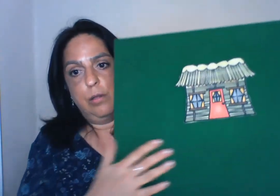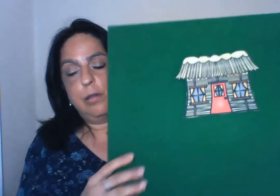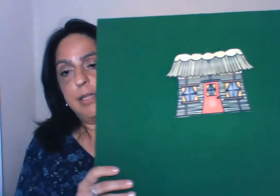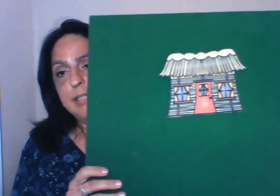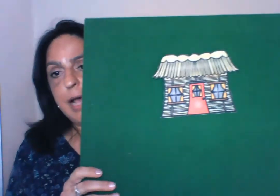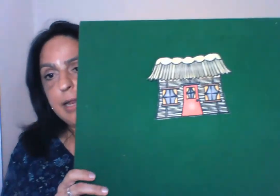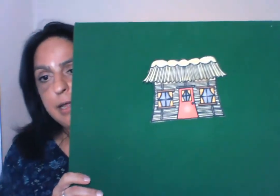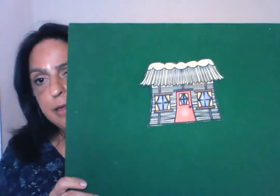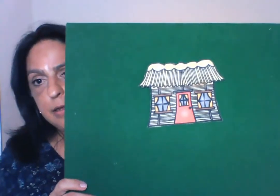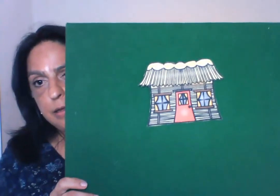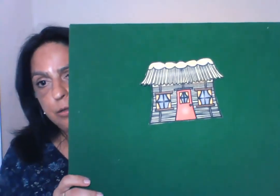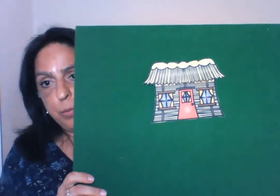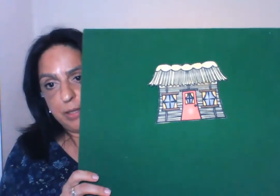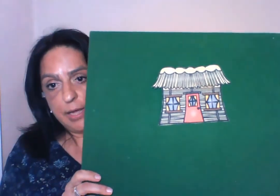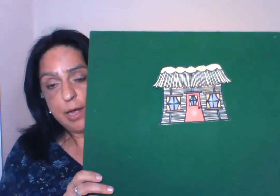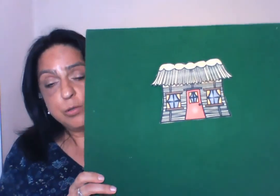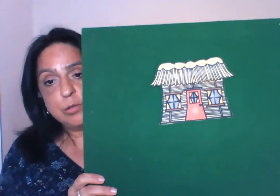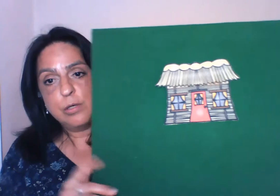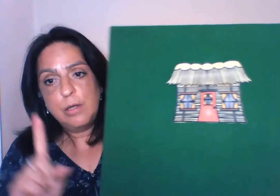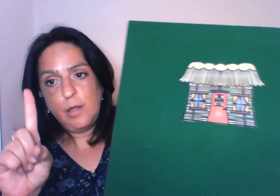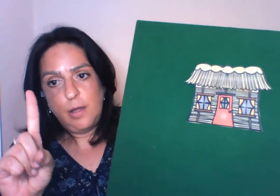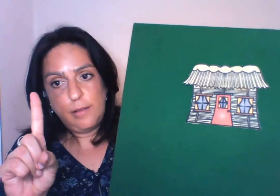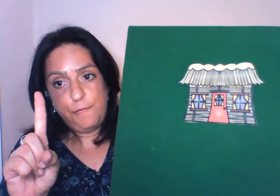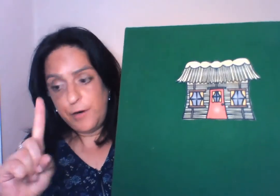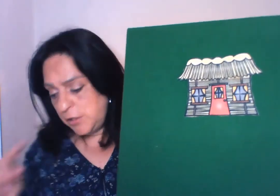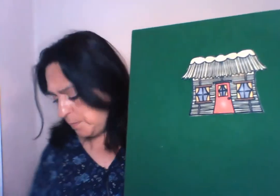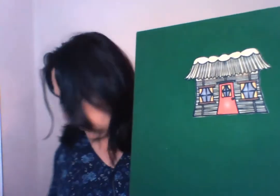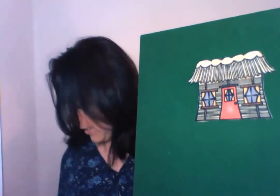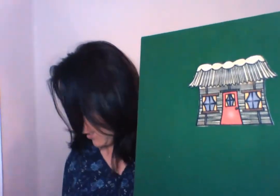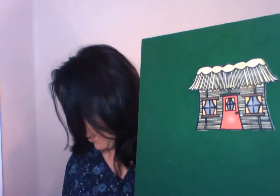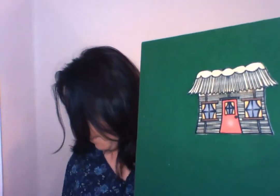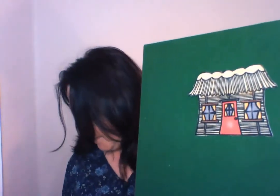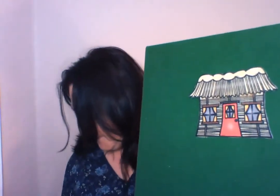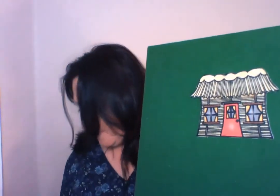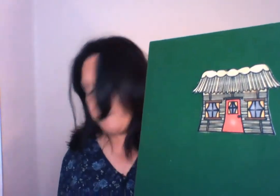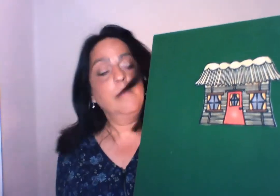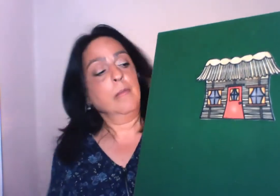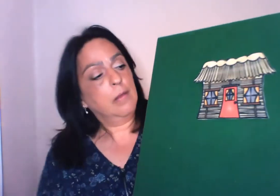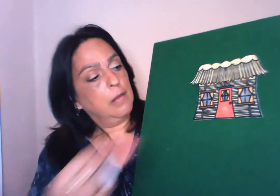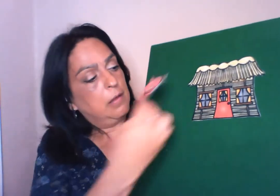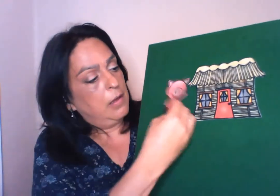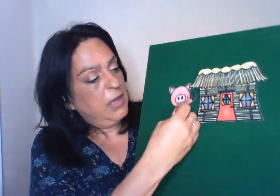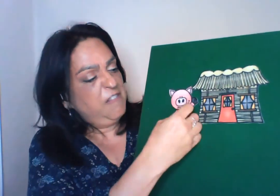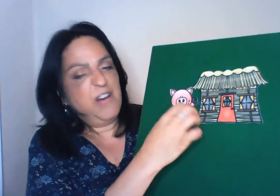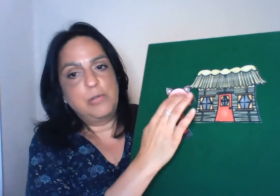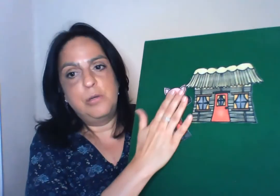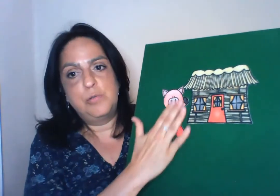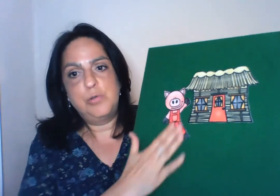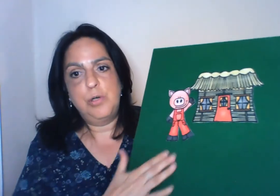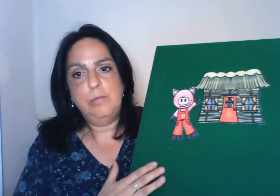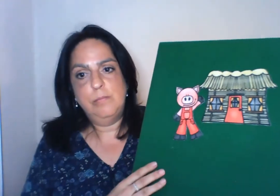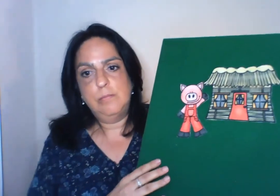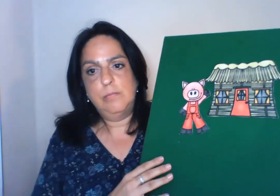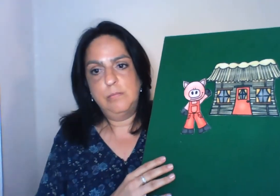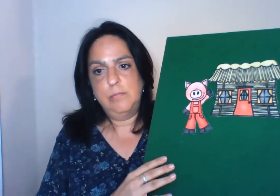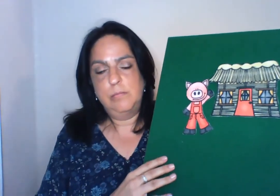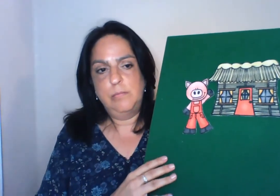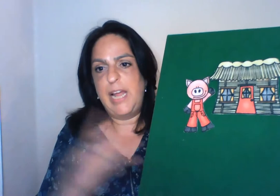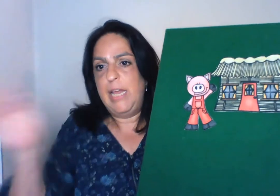decided to build a house. The first piggy, he found some straw. And